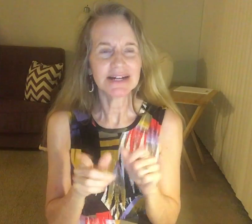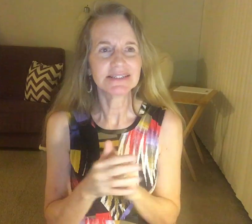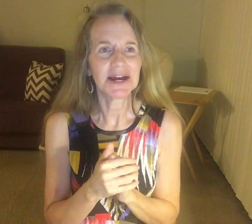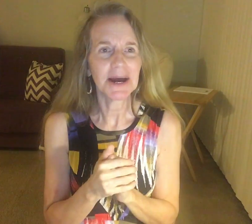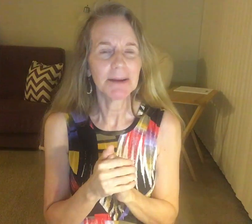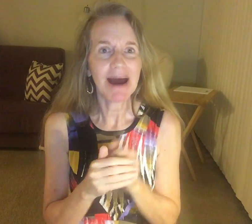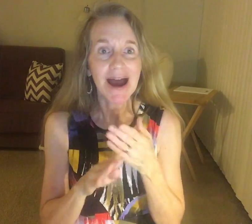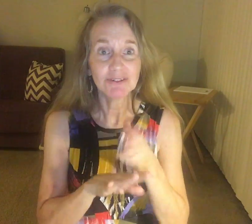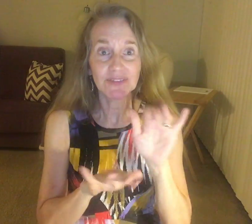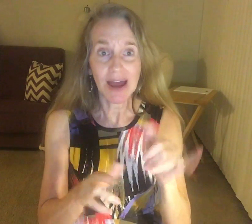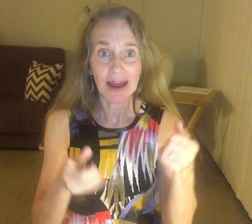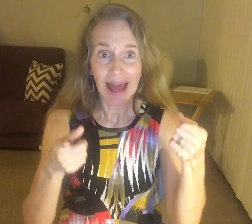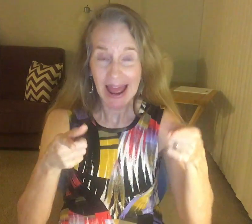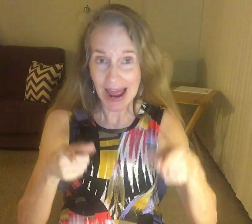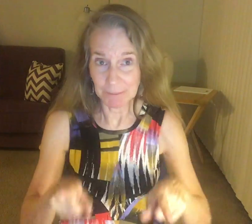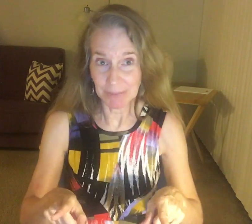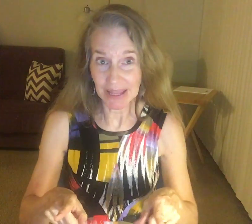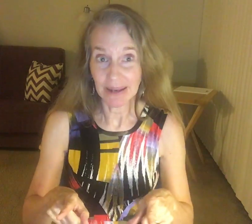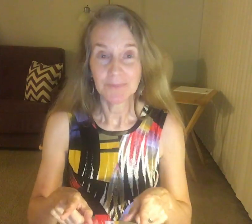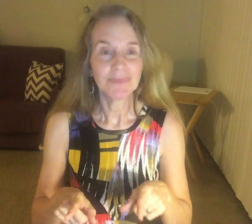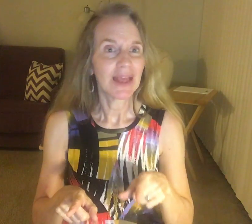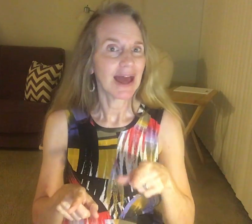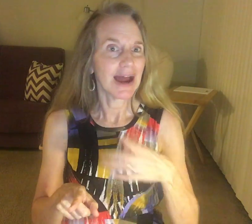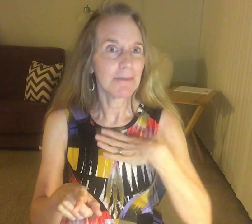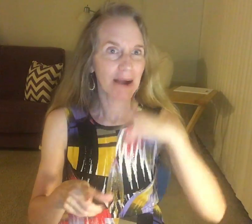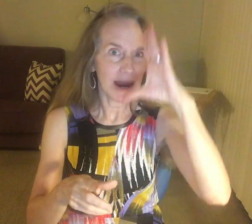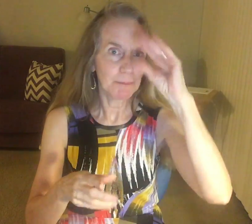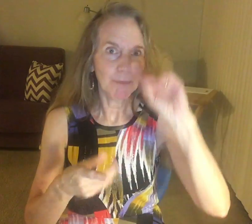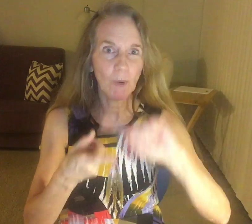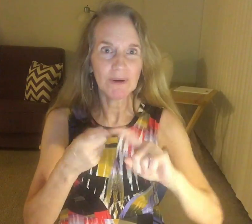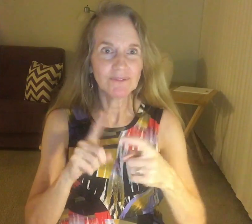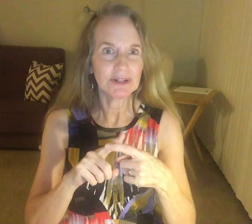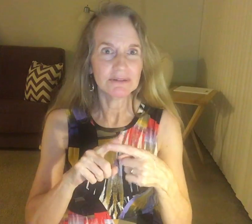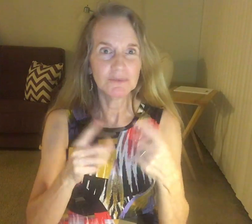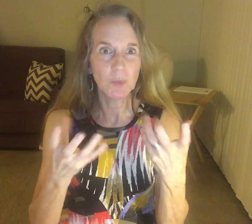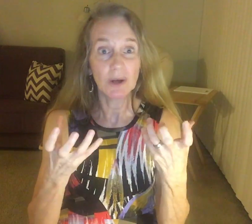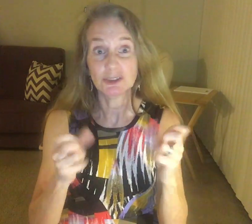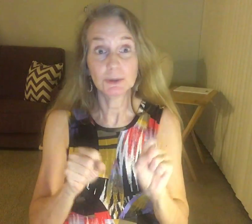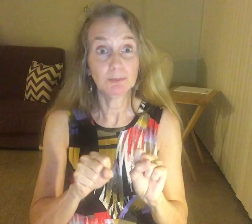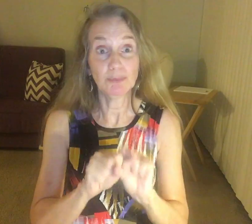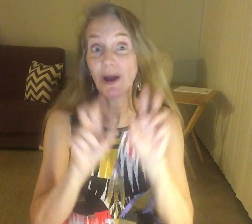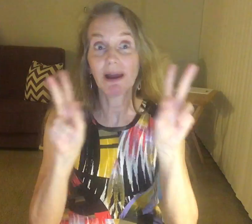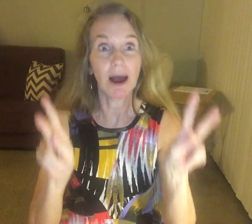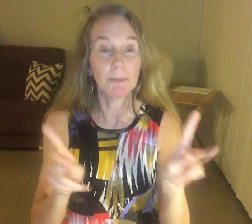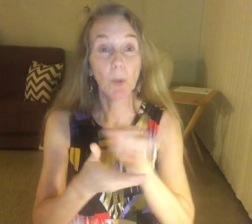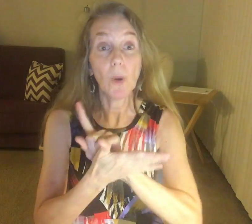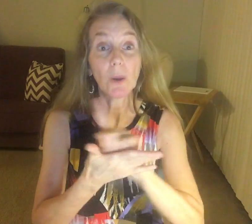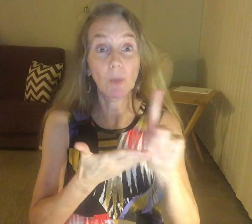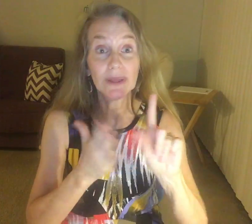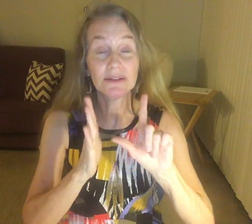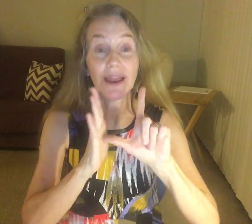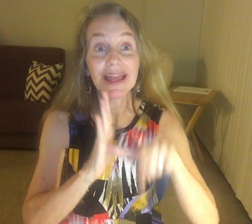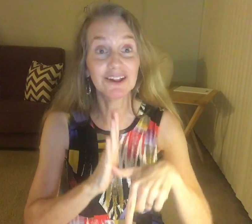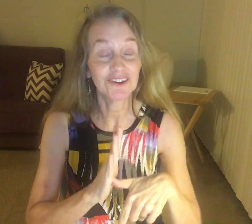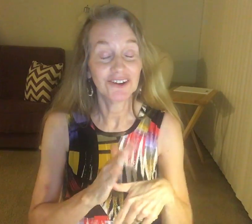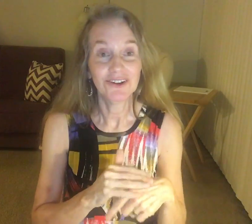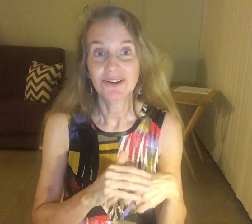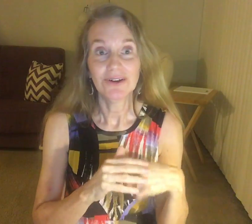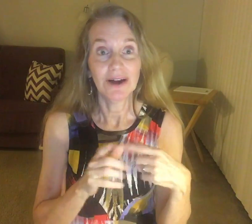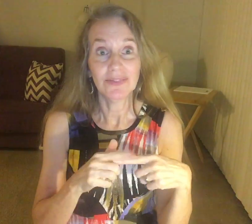No, no, no. No. No water to be cooked good. all the time happened. My boyfriend wanted to break our bones later, but